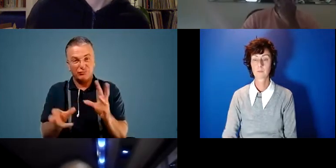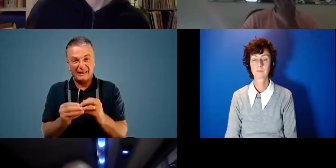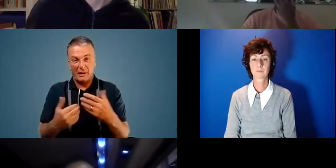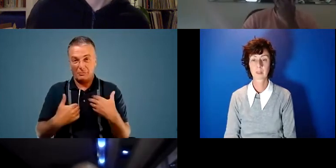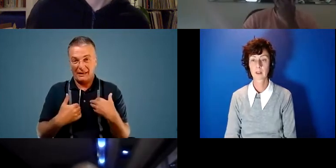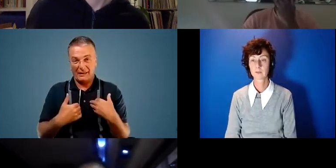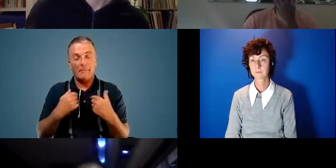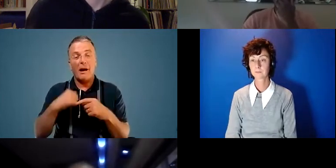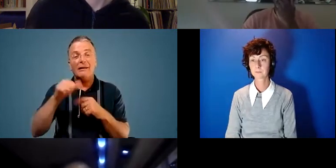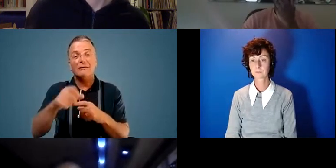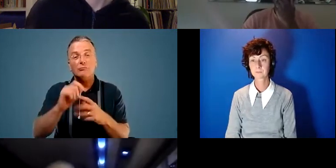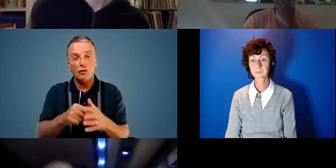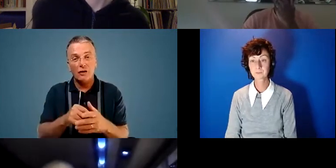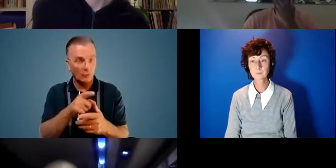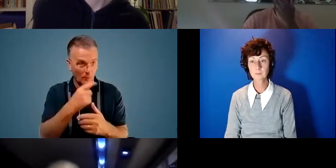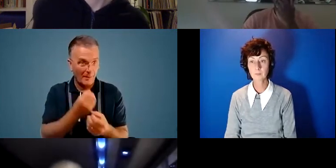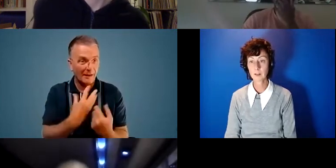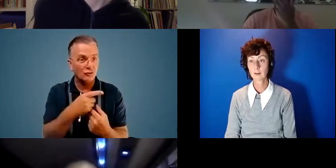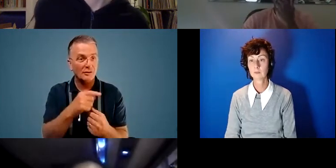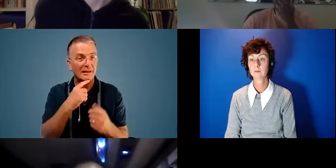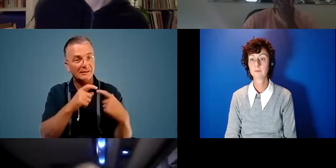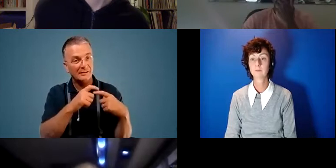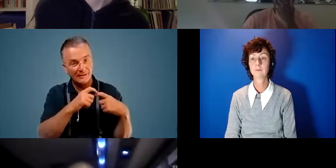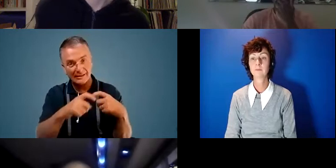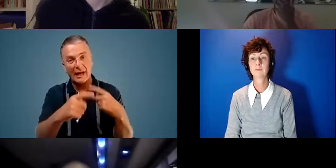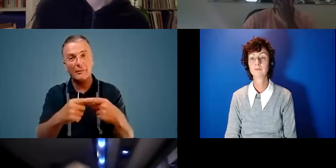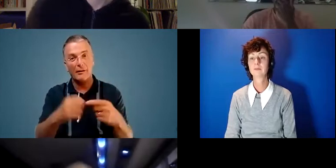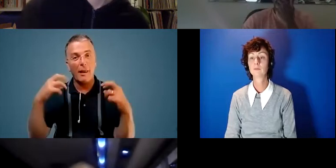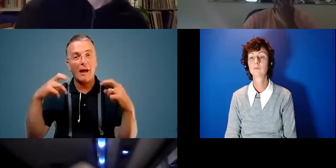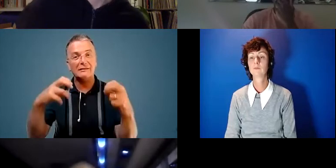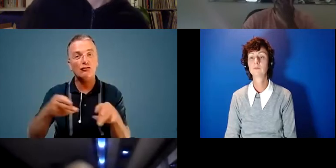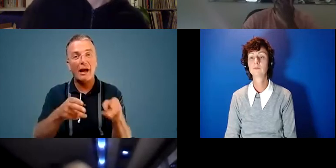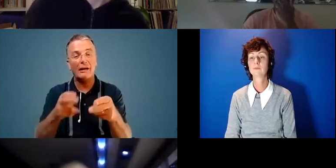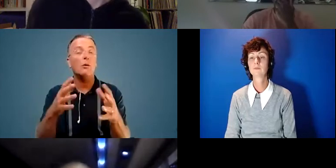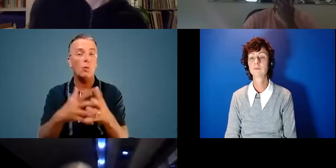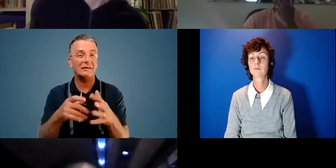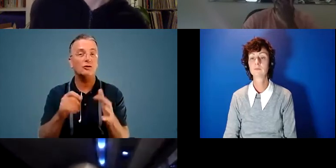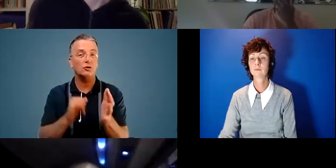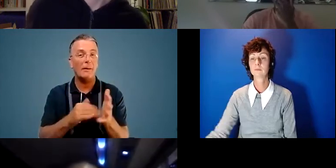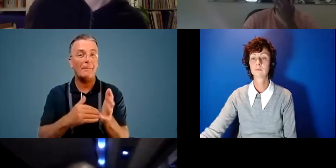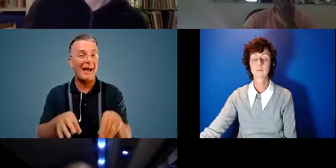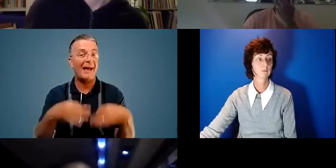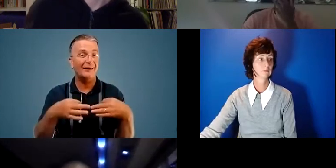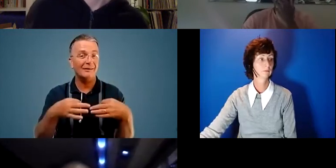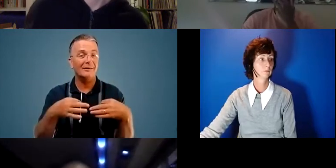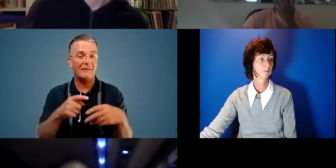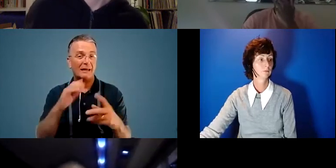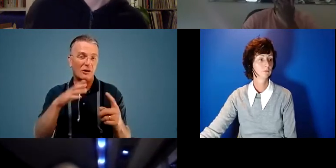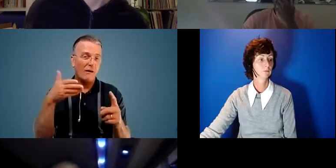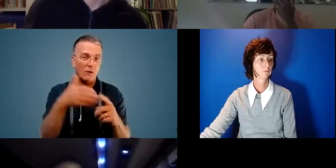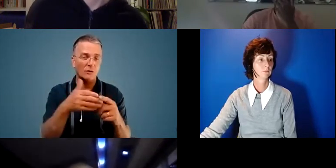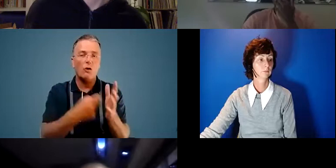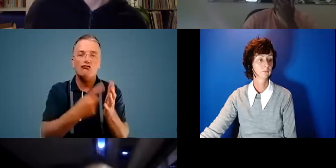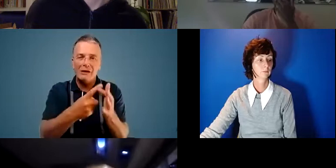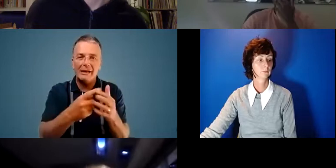next project as you mentioned coming up is a sustainable lighting trail in western supermare that's going to focus on rewilding